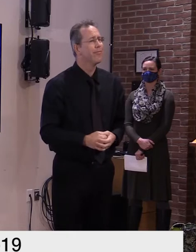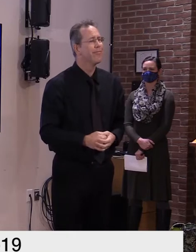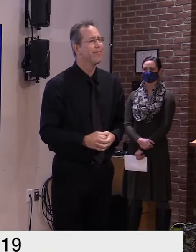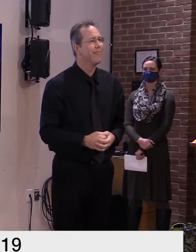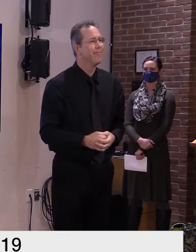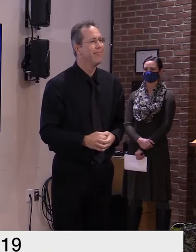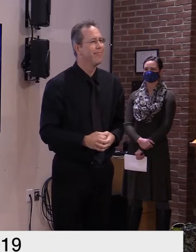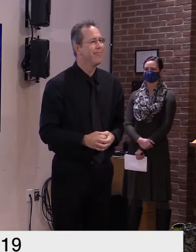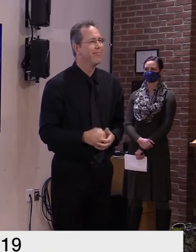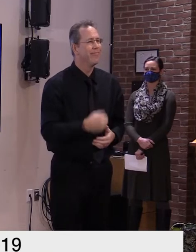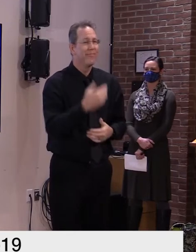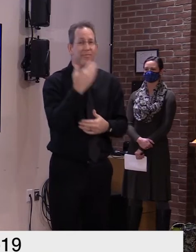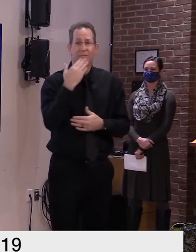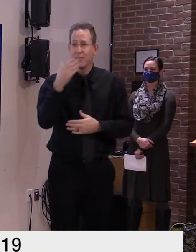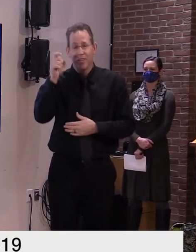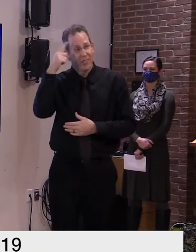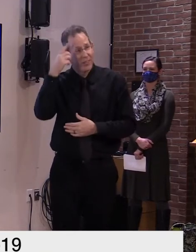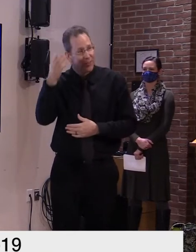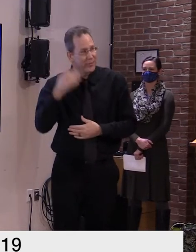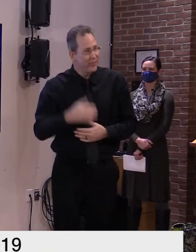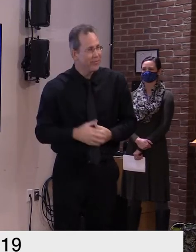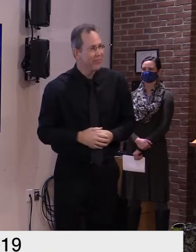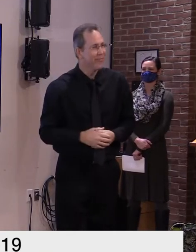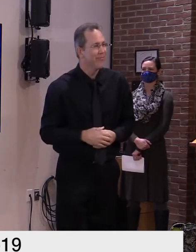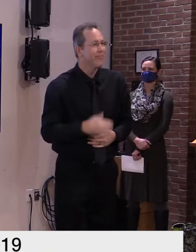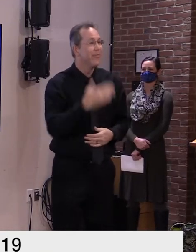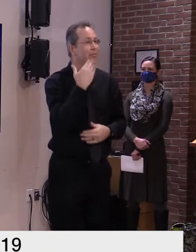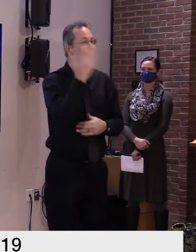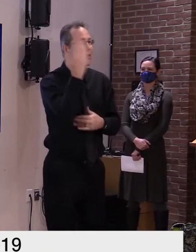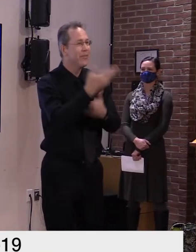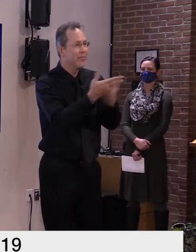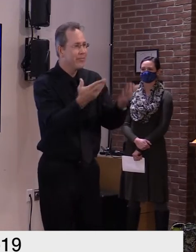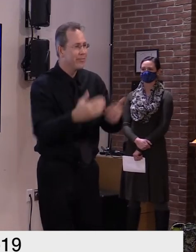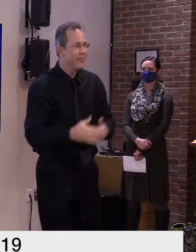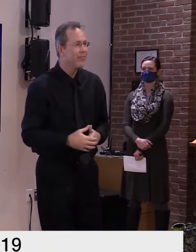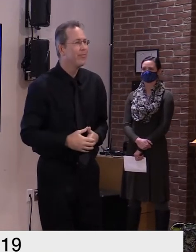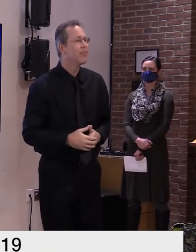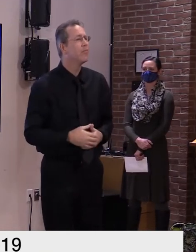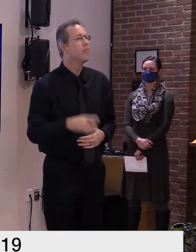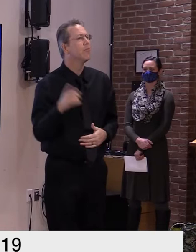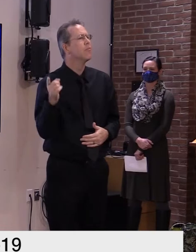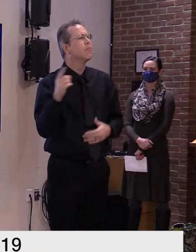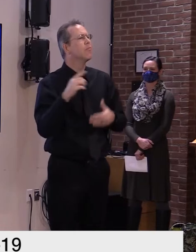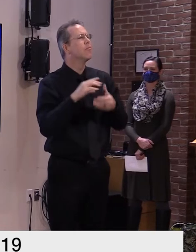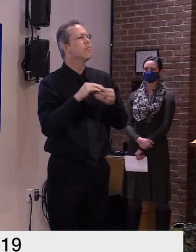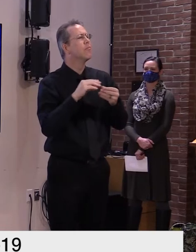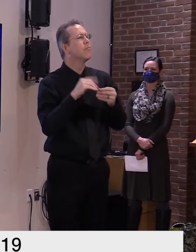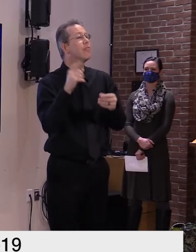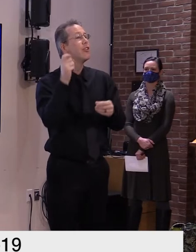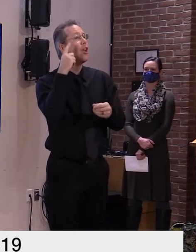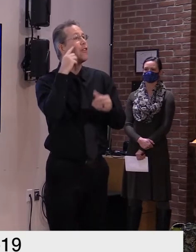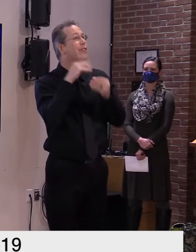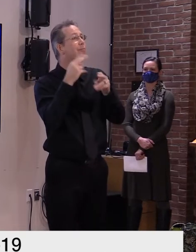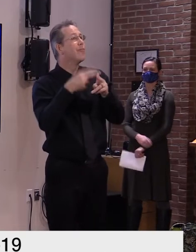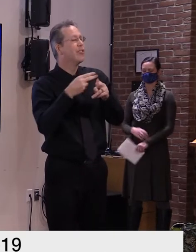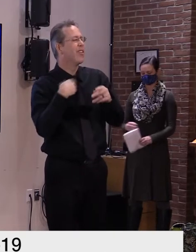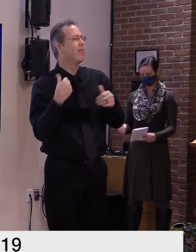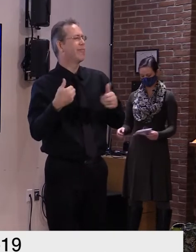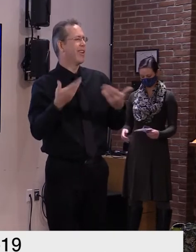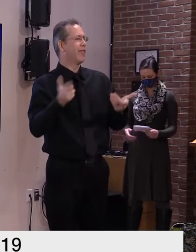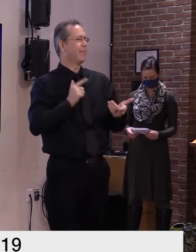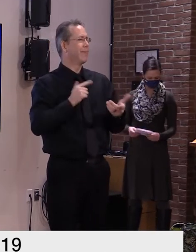thank you governor good morning as governor scott said i'll provide an update today framed largely around our career technical